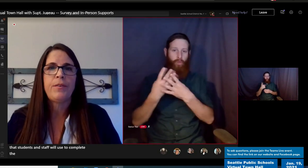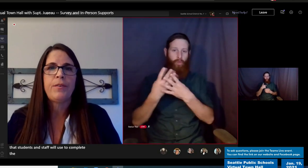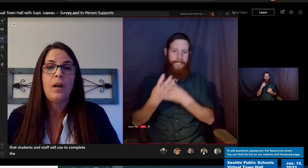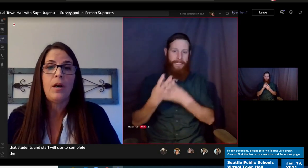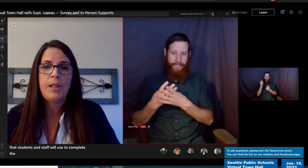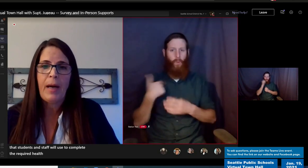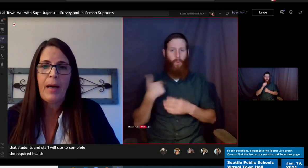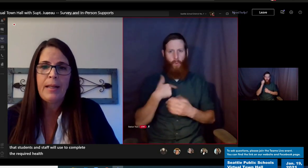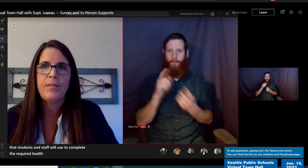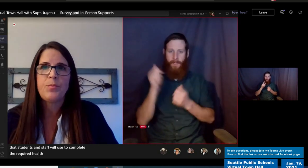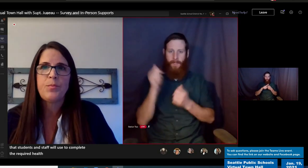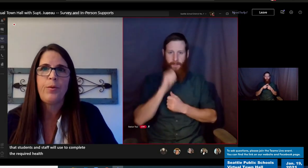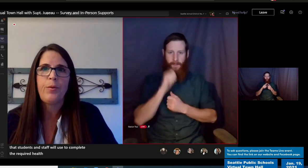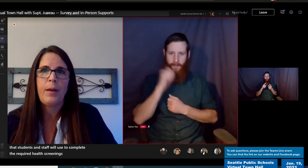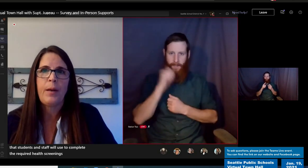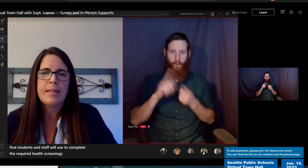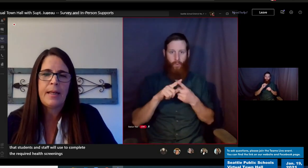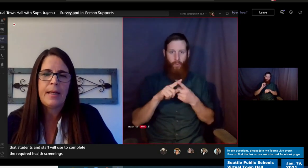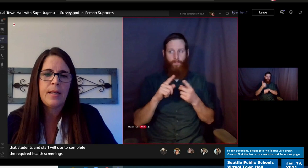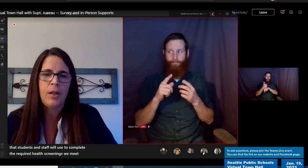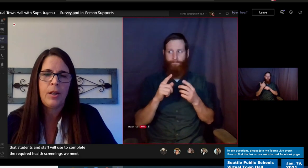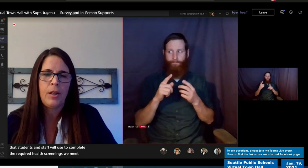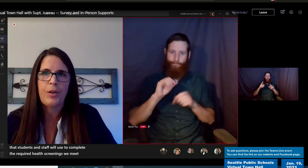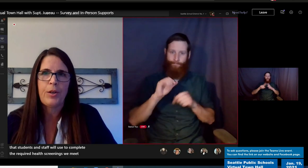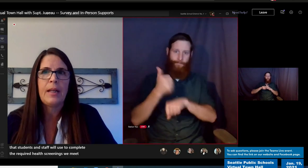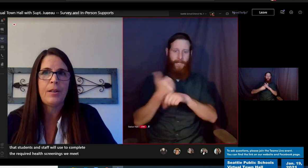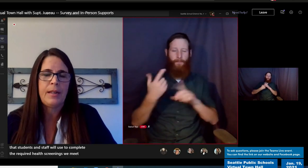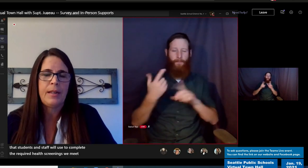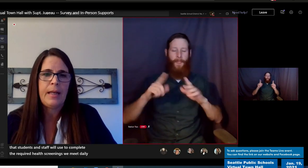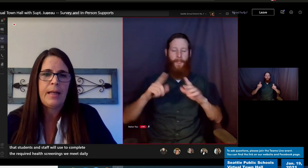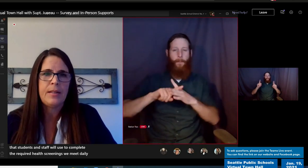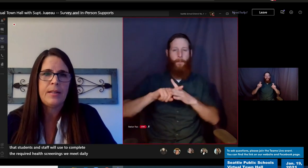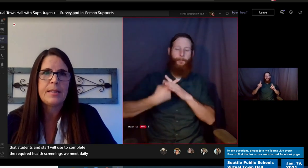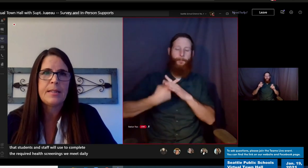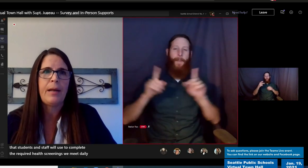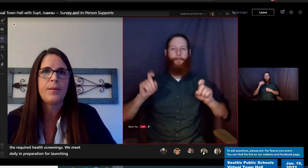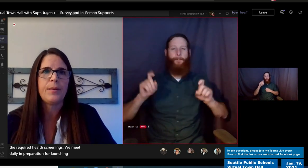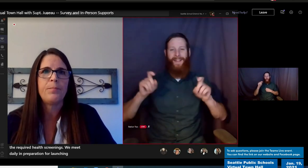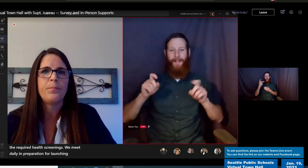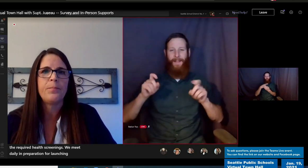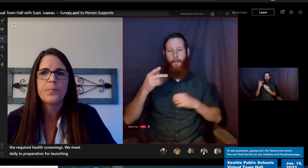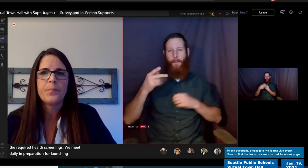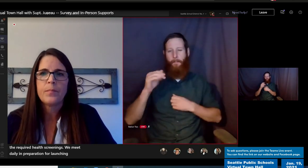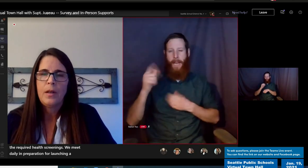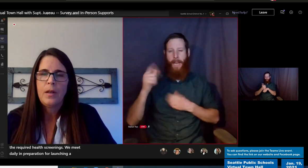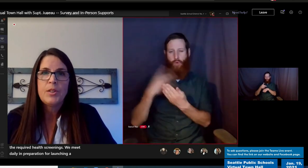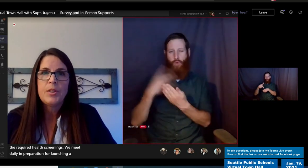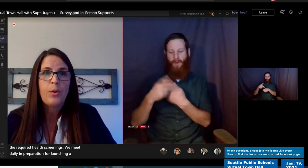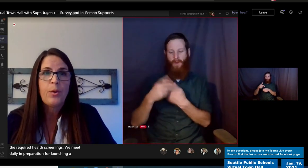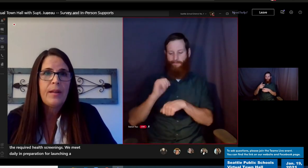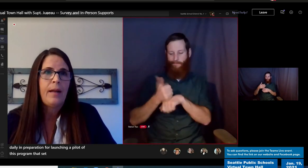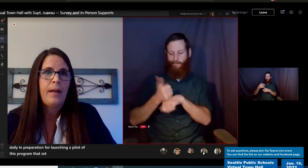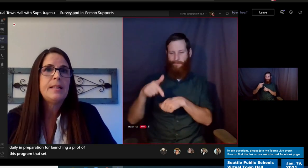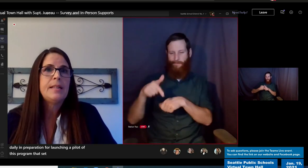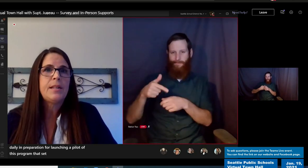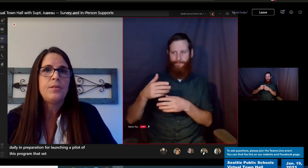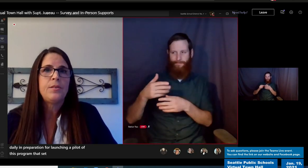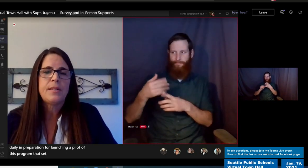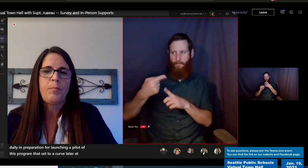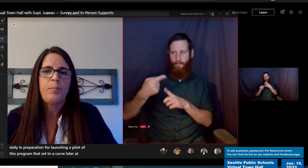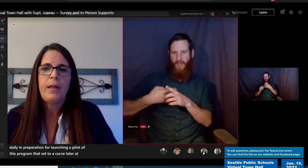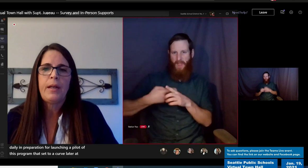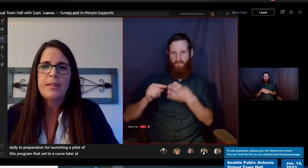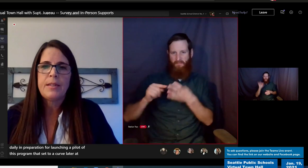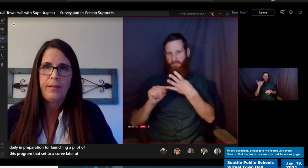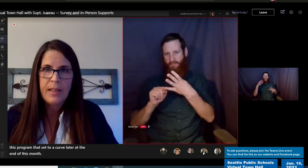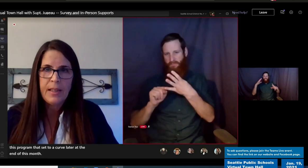launching a pilot of this program that's set to occur later at the end of this month. So with that, this concludes a summary